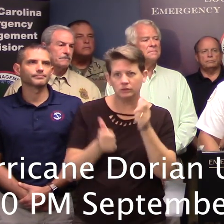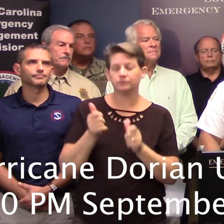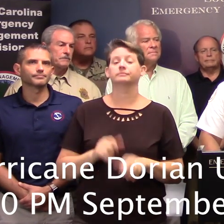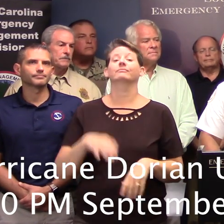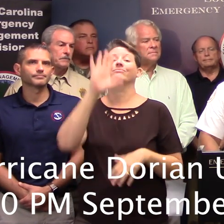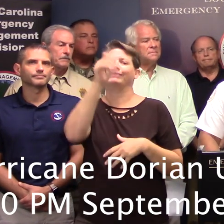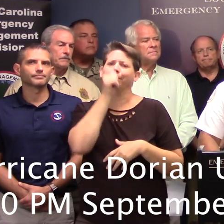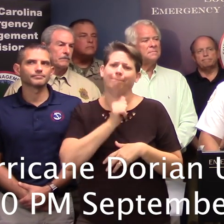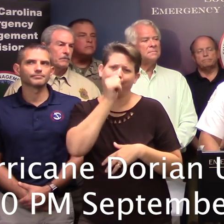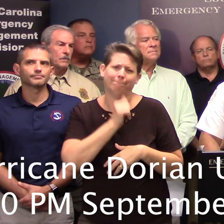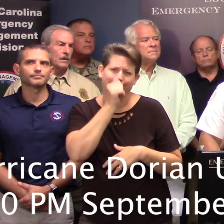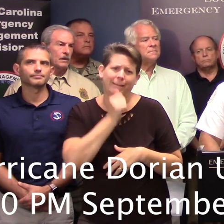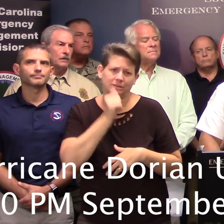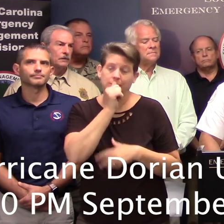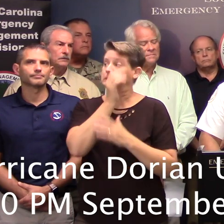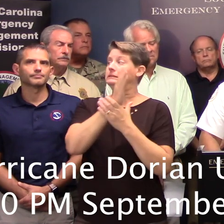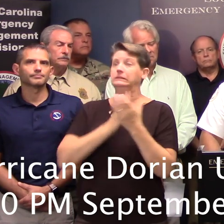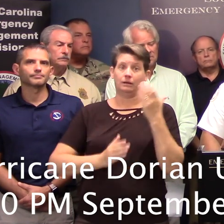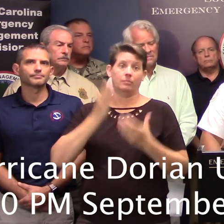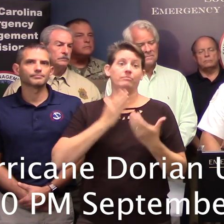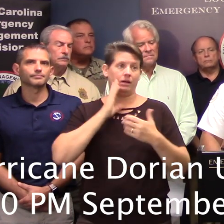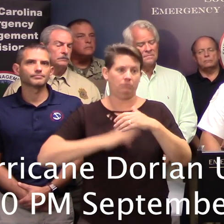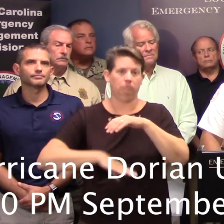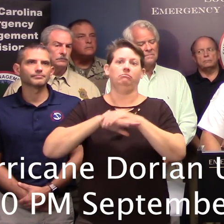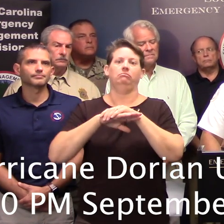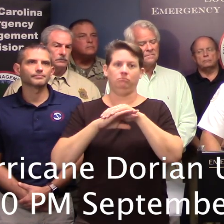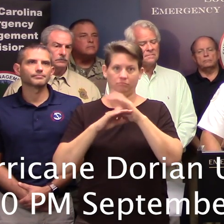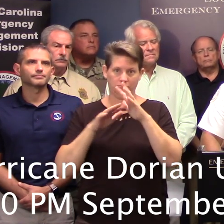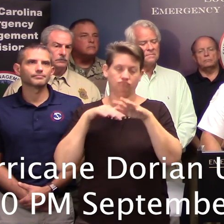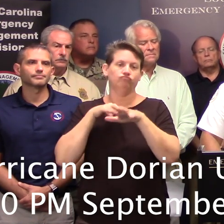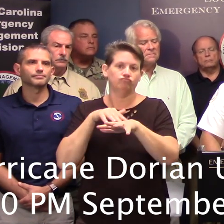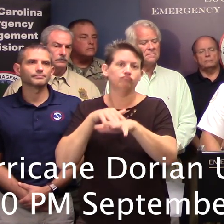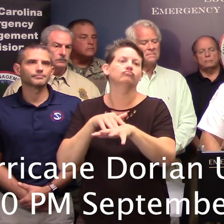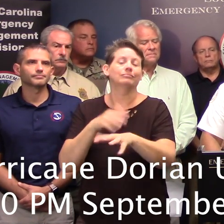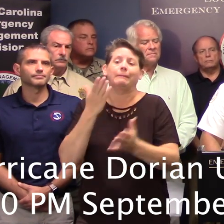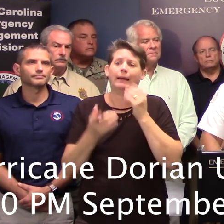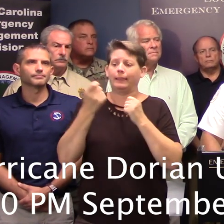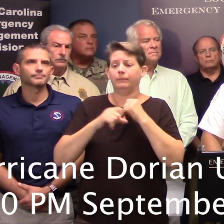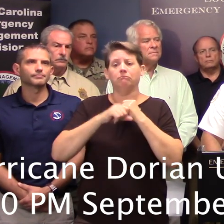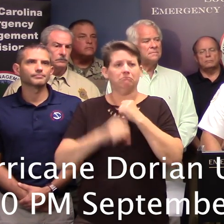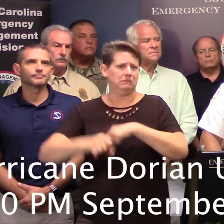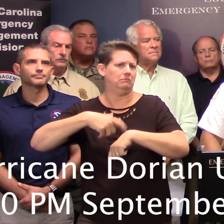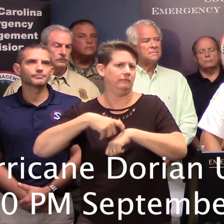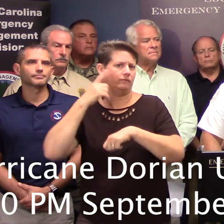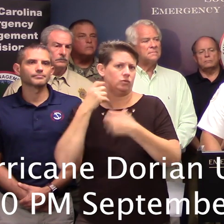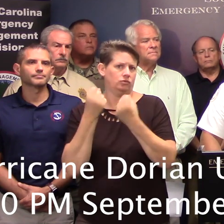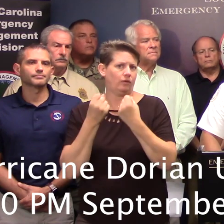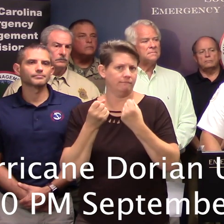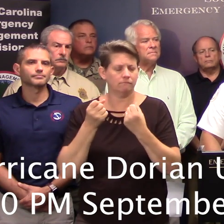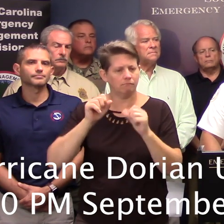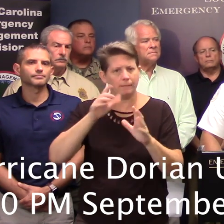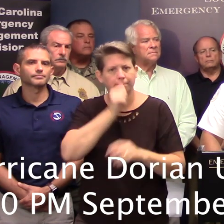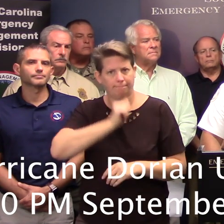Some evacuation routes may be at maximum capacity and it could take you longer to get to your respective